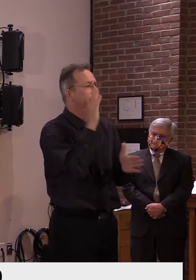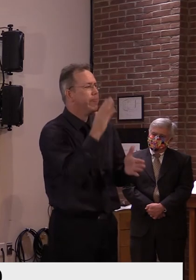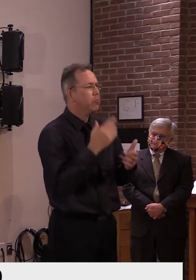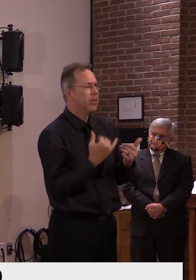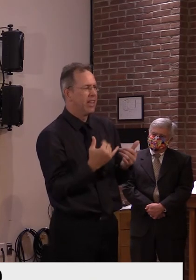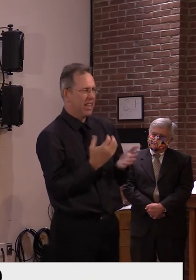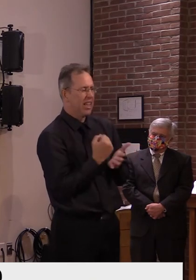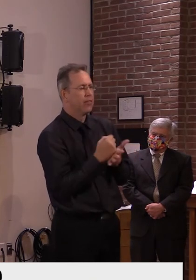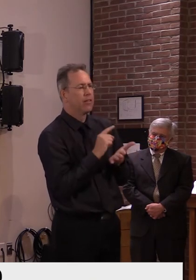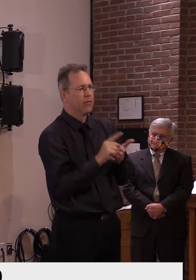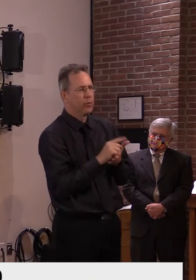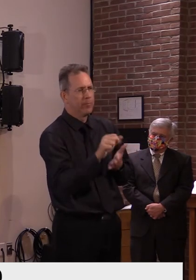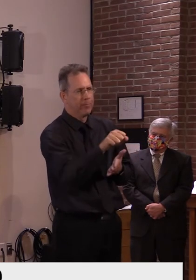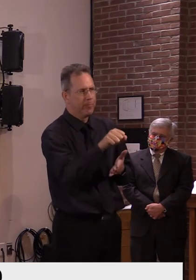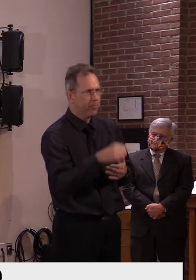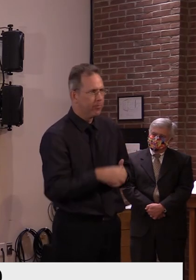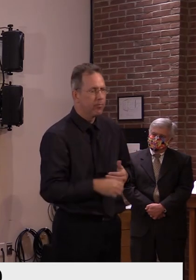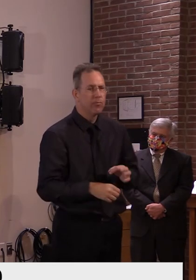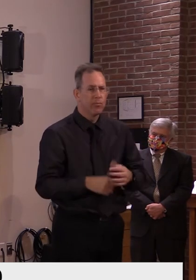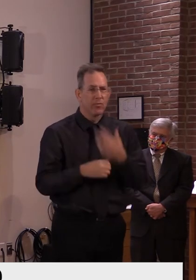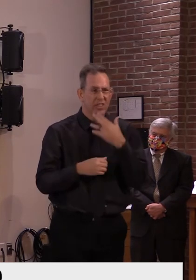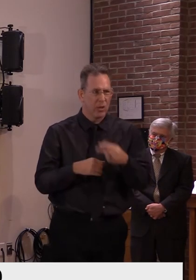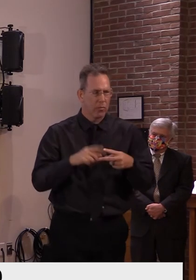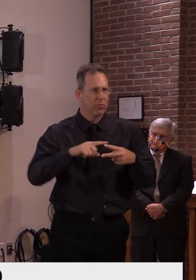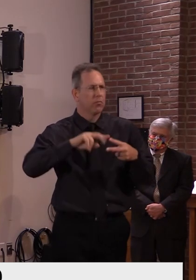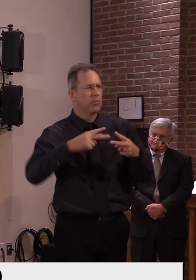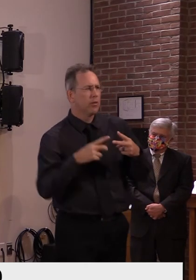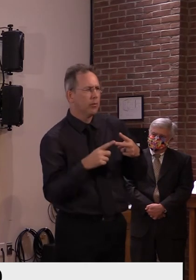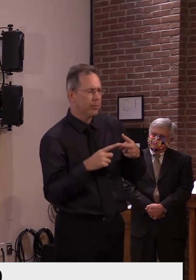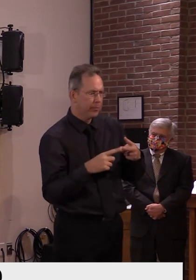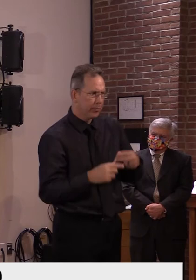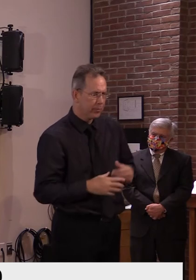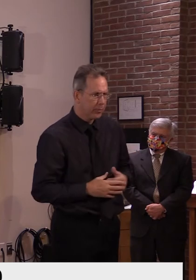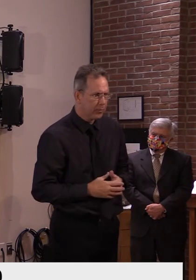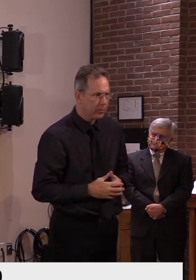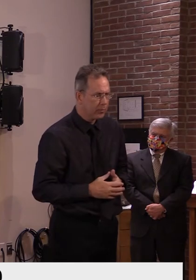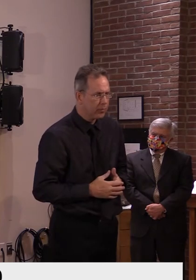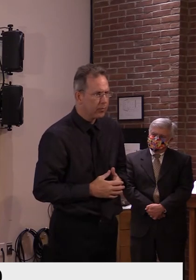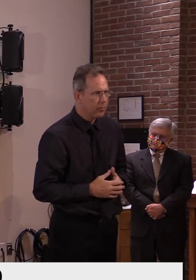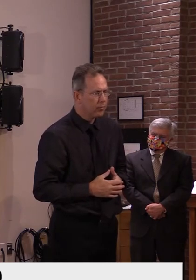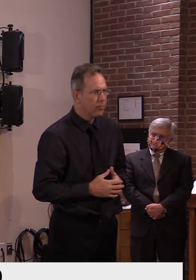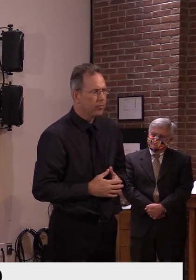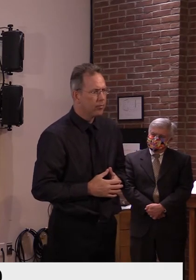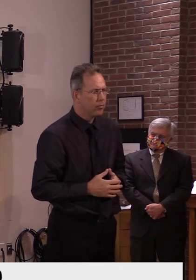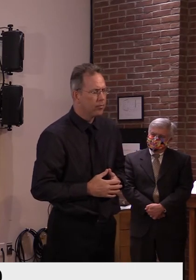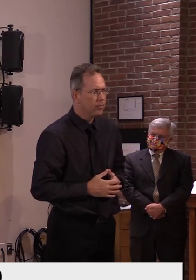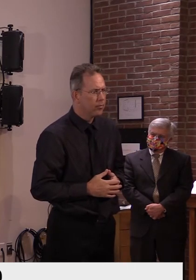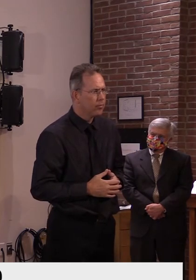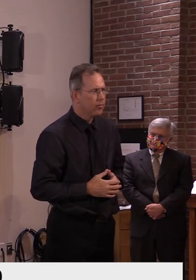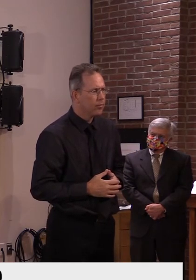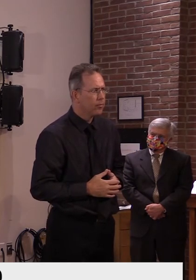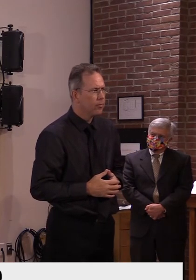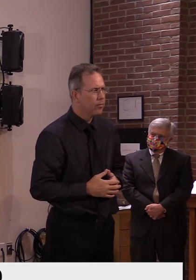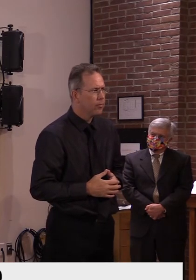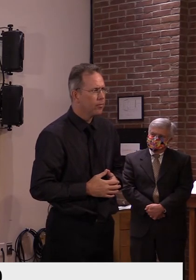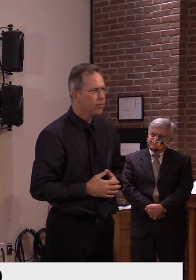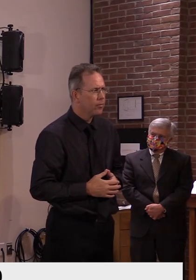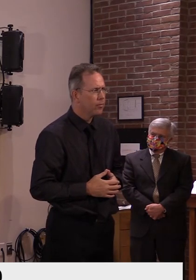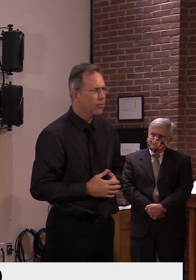Thank you. And one last question. Would it be feasible for the state of Vermont to provide blue shots for college students?